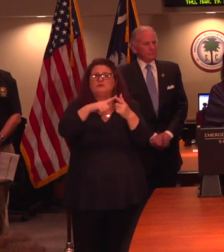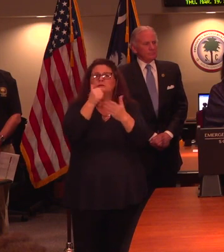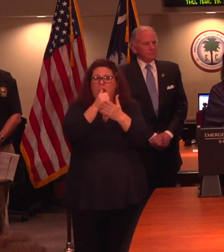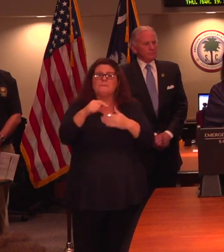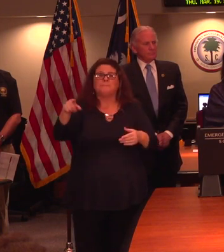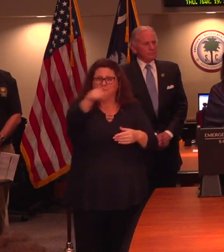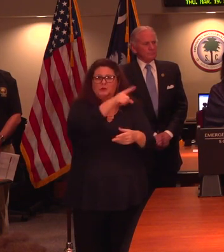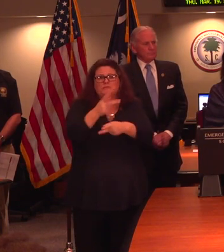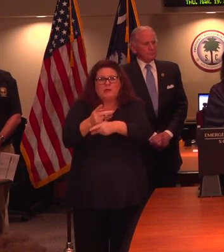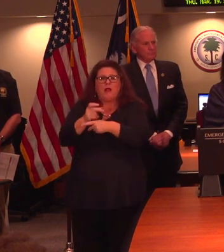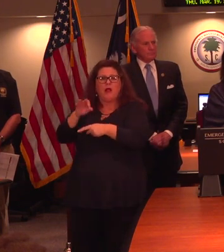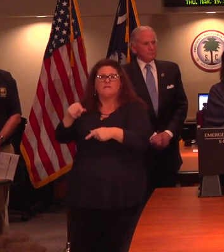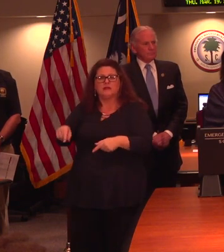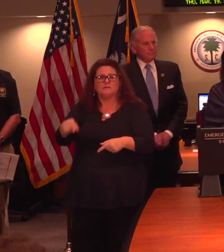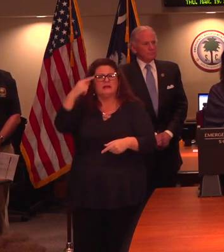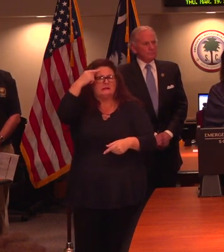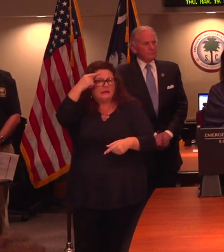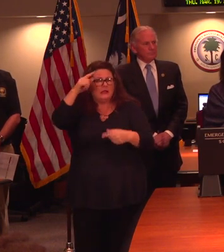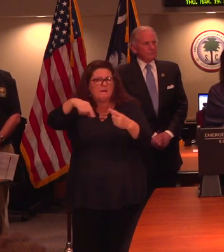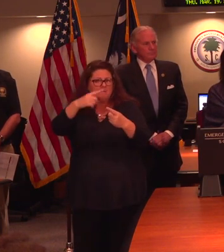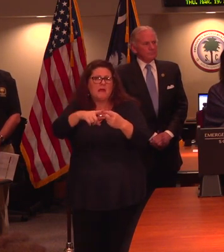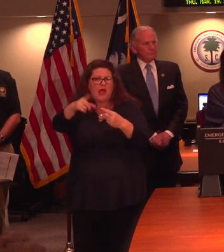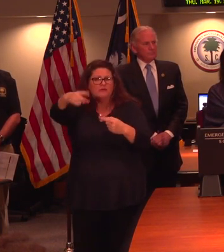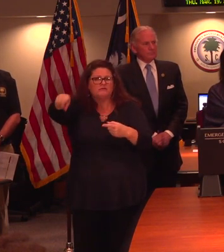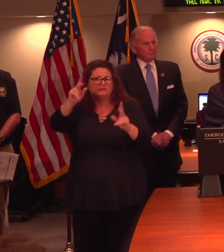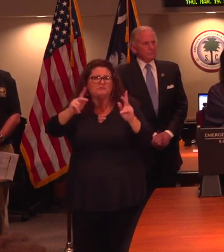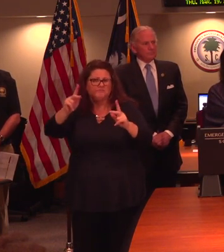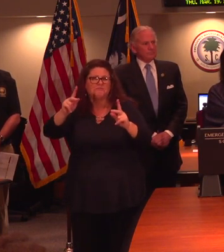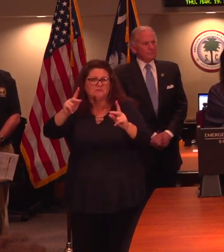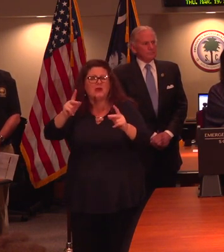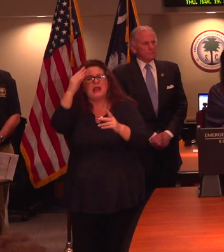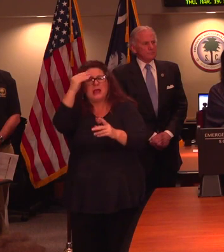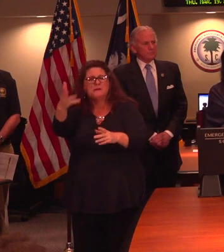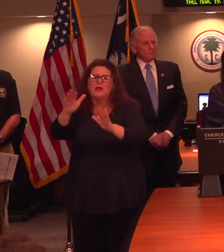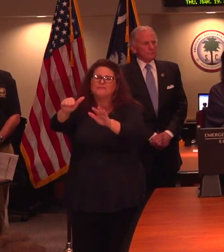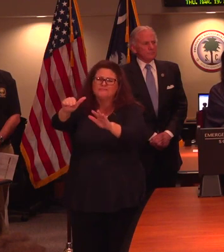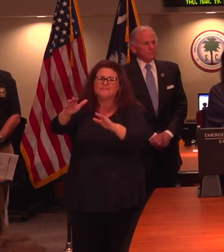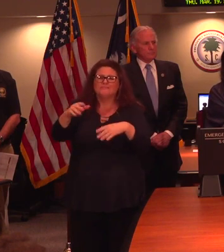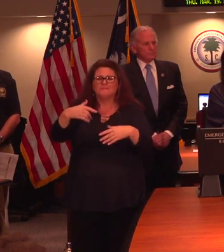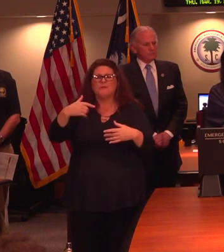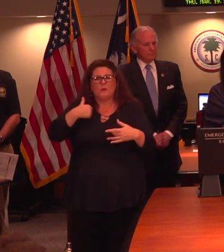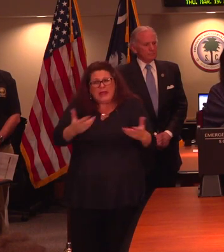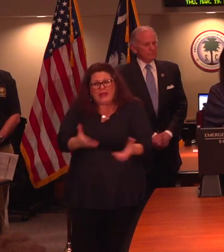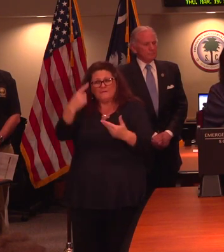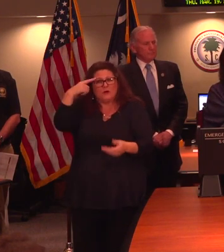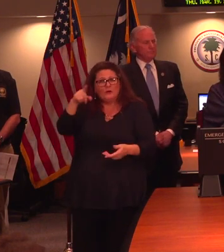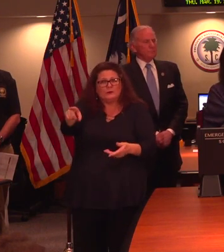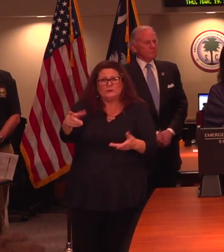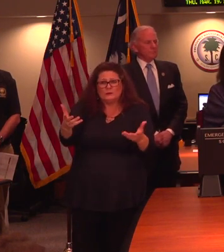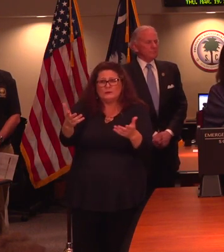of how others are feeling during this time and reach out to them regularly to let them know that you and our state are here for them.